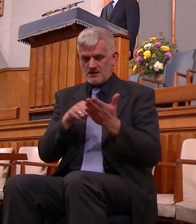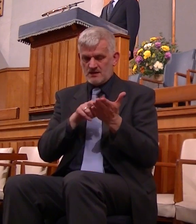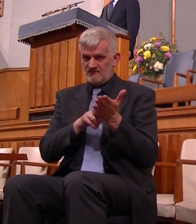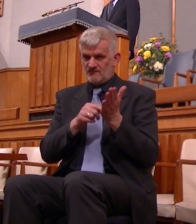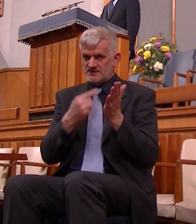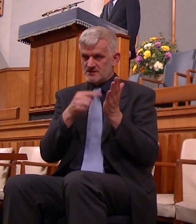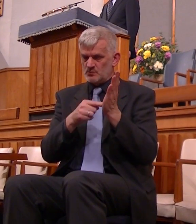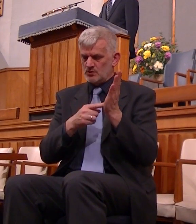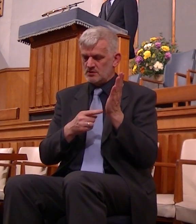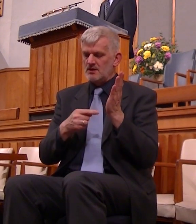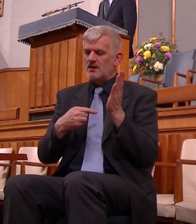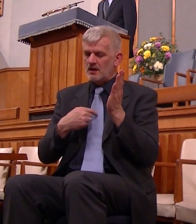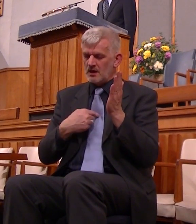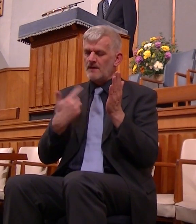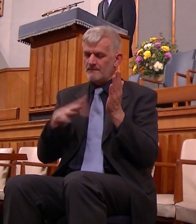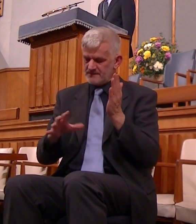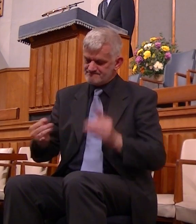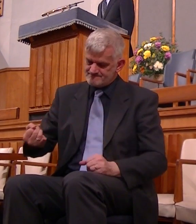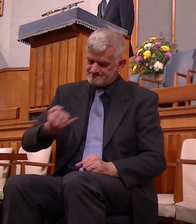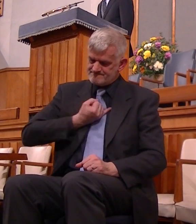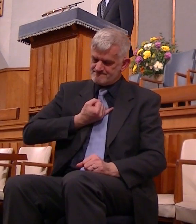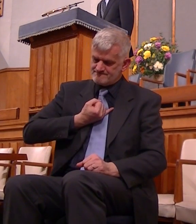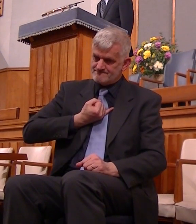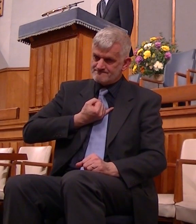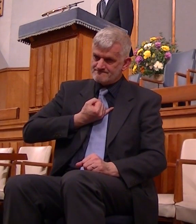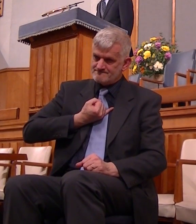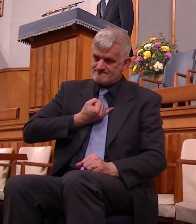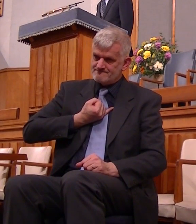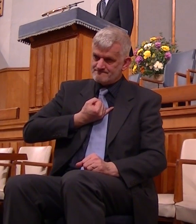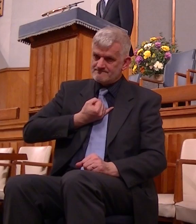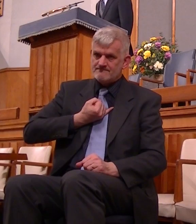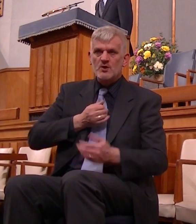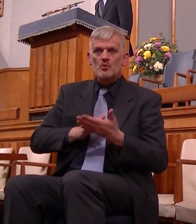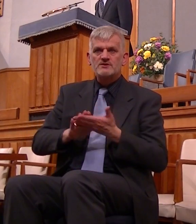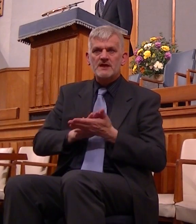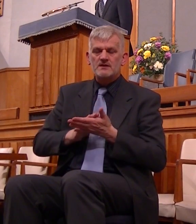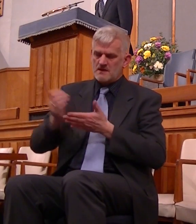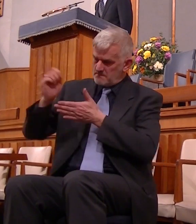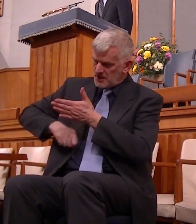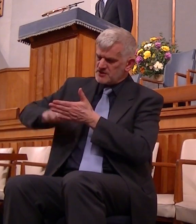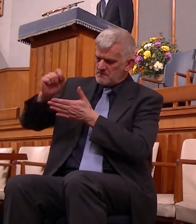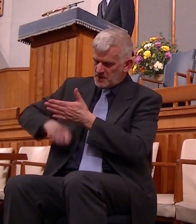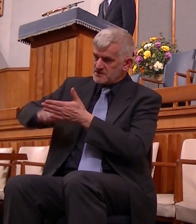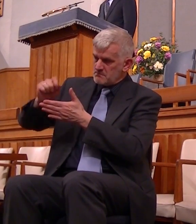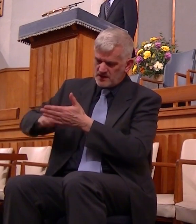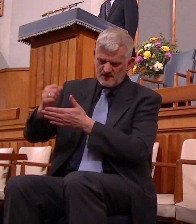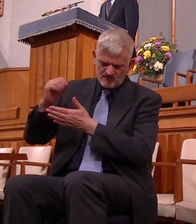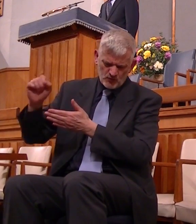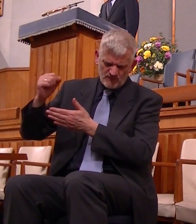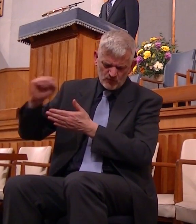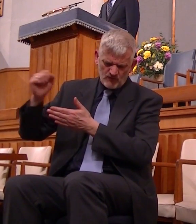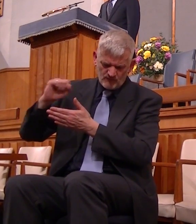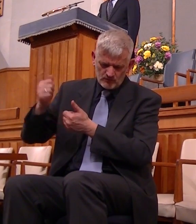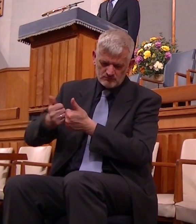and I was chastised eventually it worked what made the difference